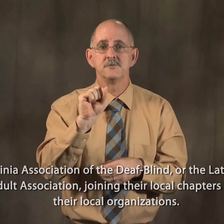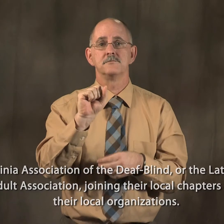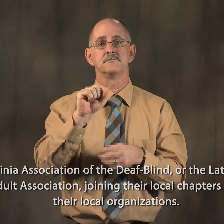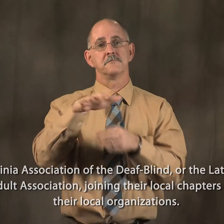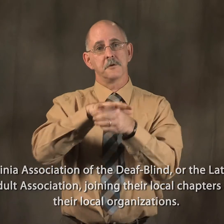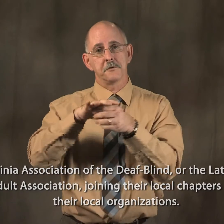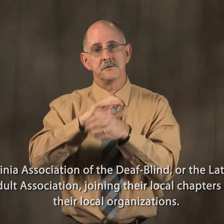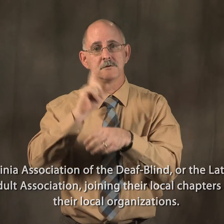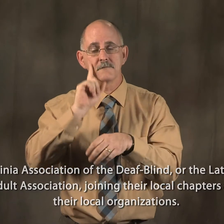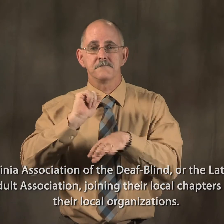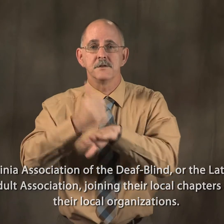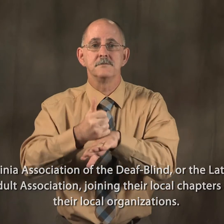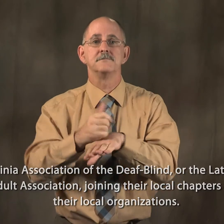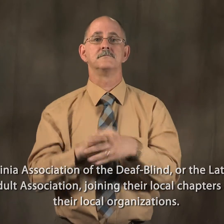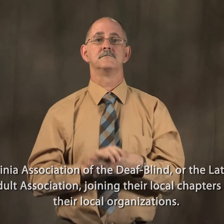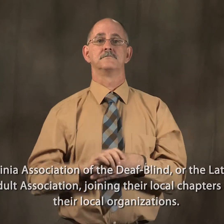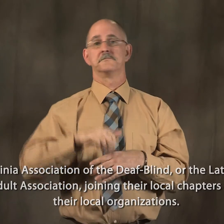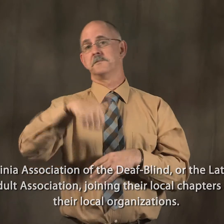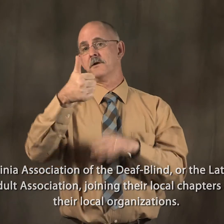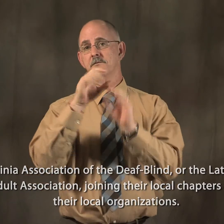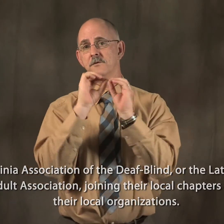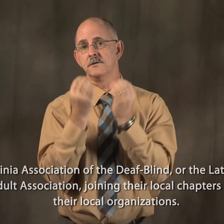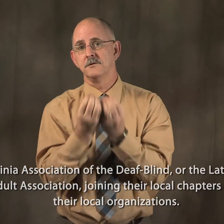their local chapters and their local organizations.